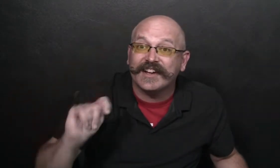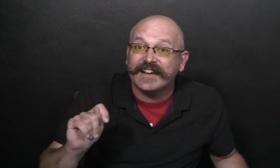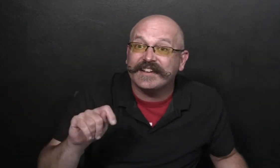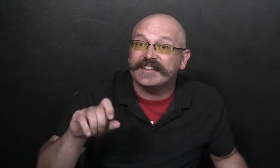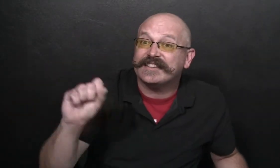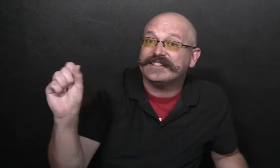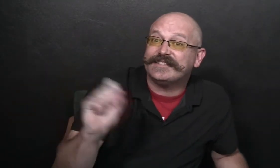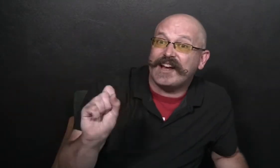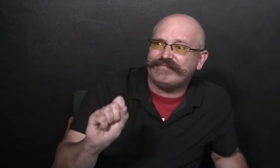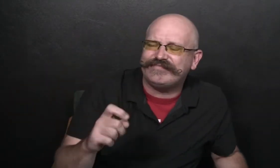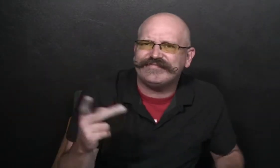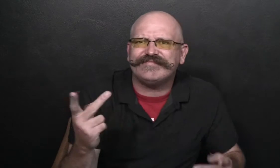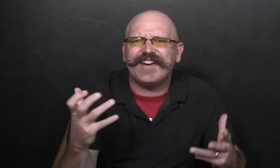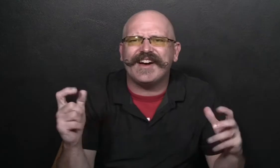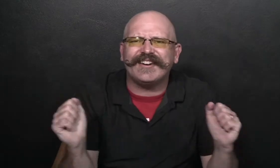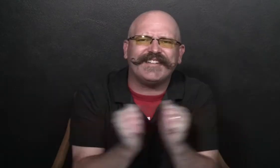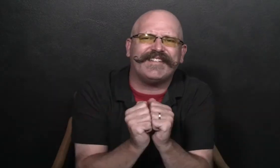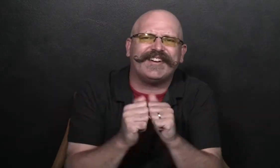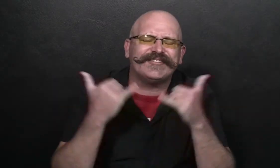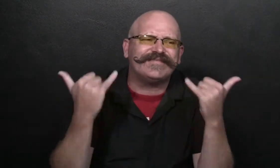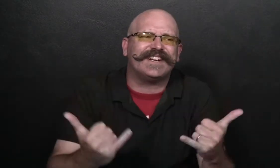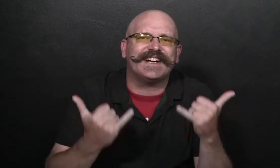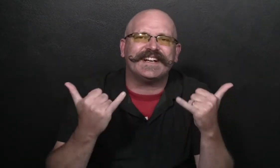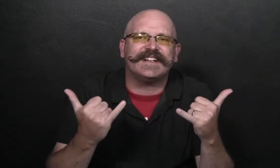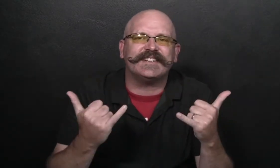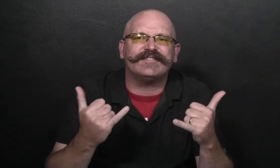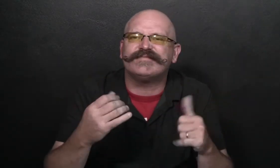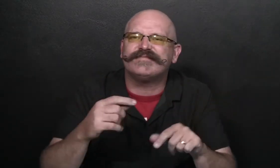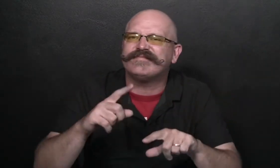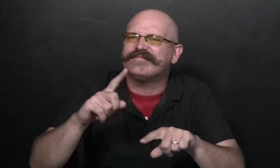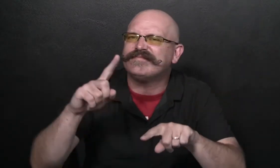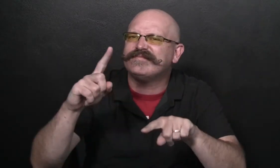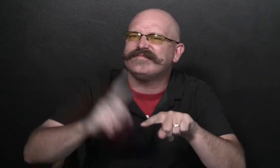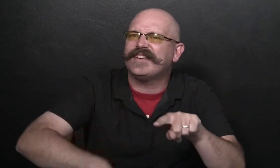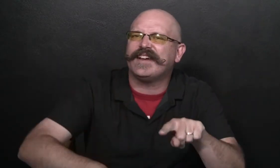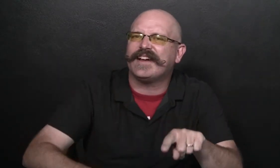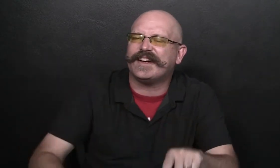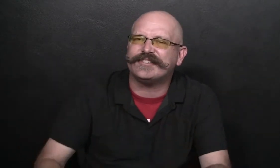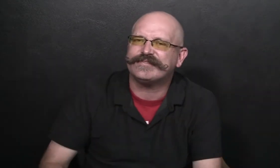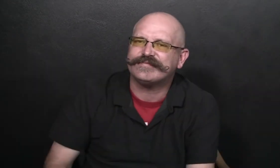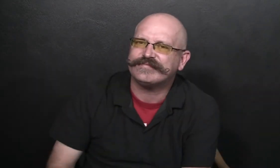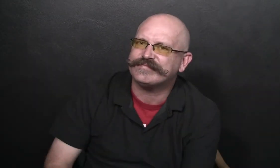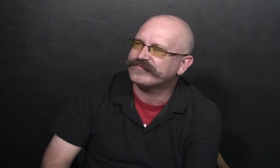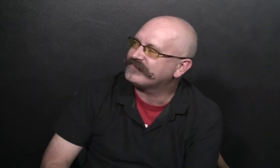Trinka and Sam wanted to play with each other, but they couldn't.